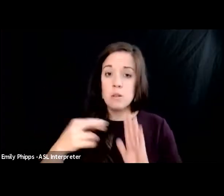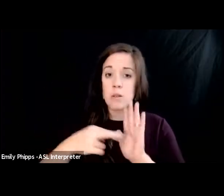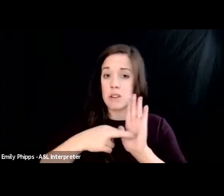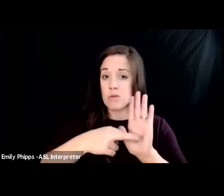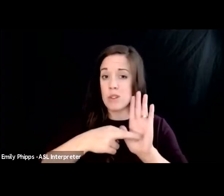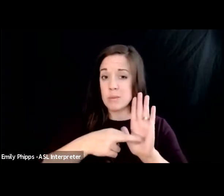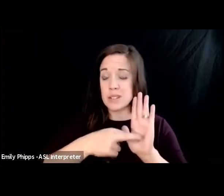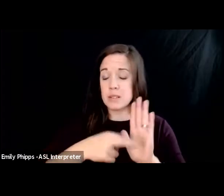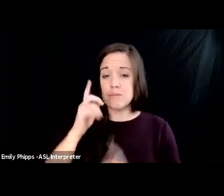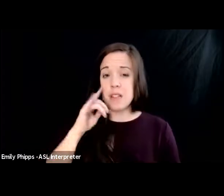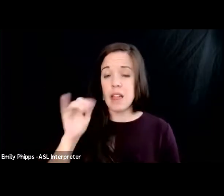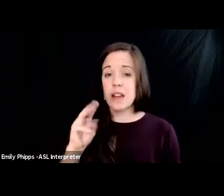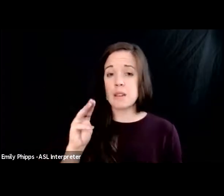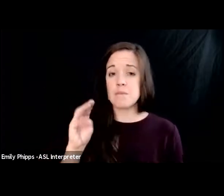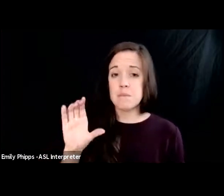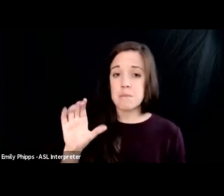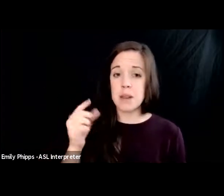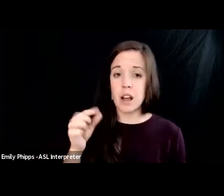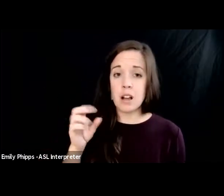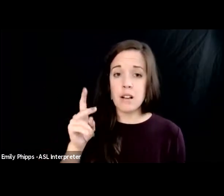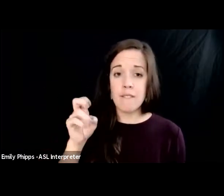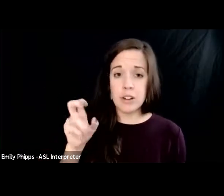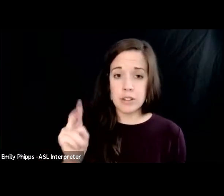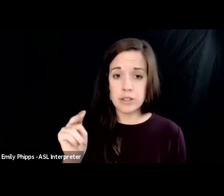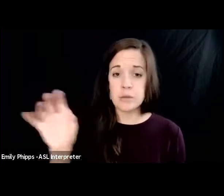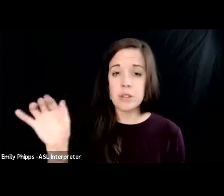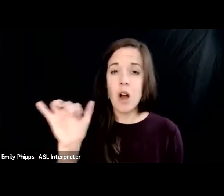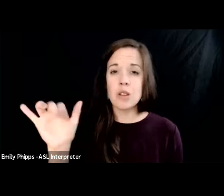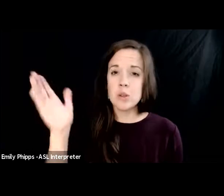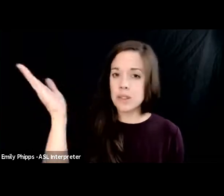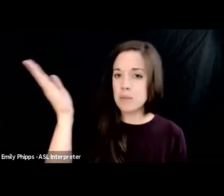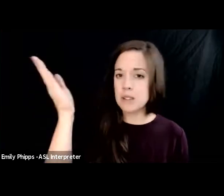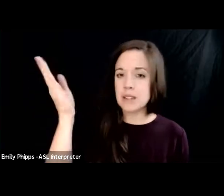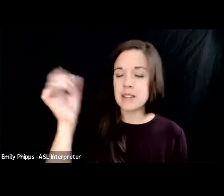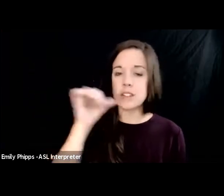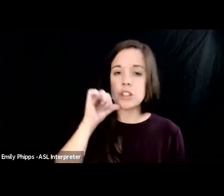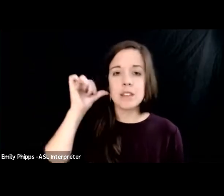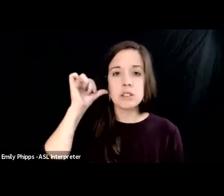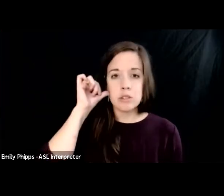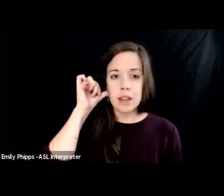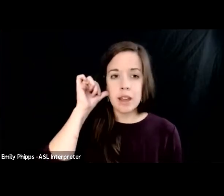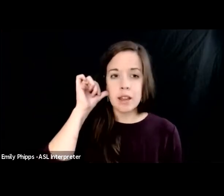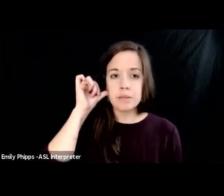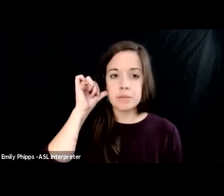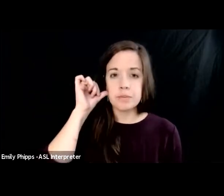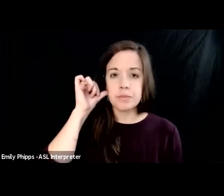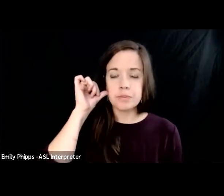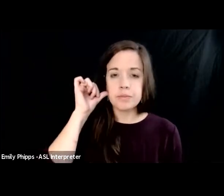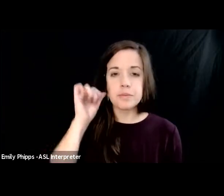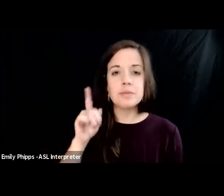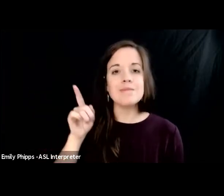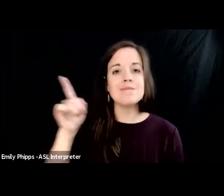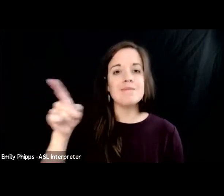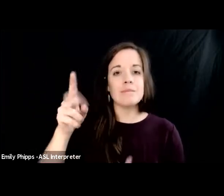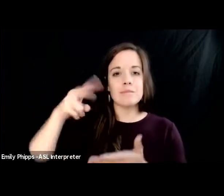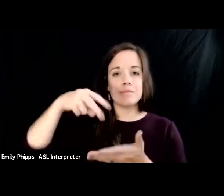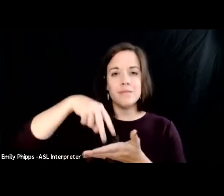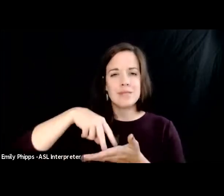representatives like mcgovern who was also at the presentation yesterday at the press conference they're standing up to say